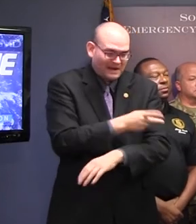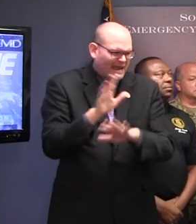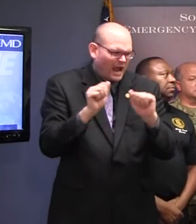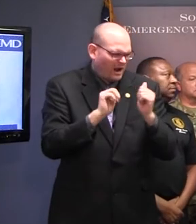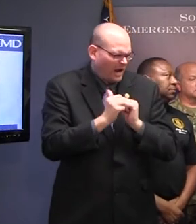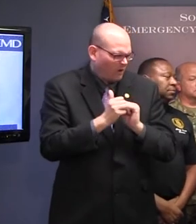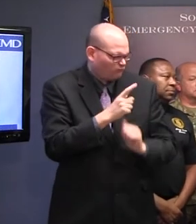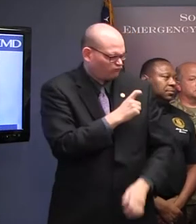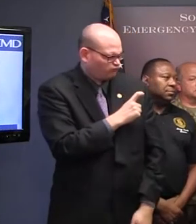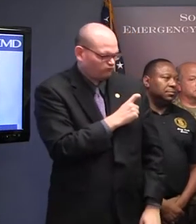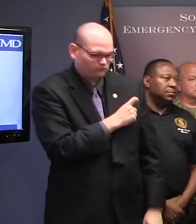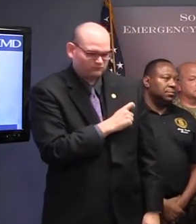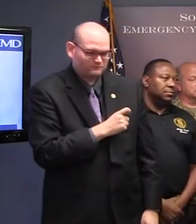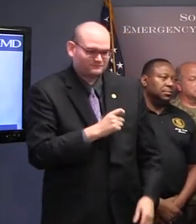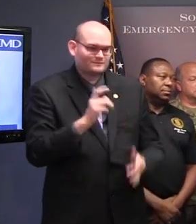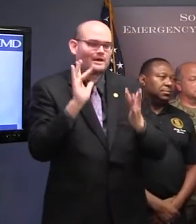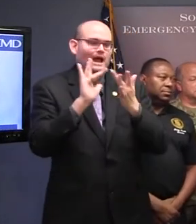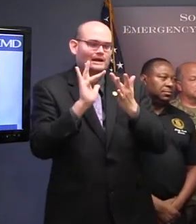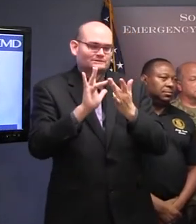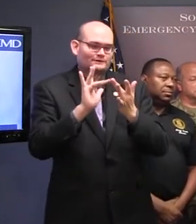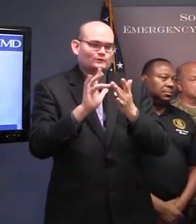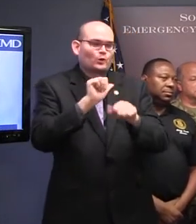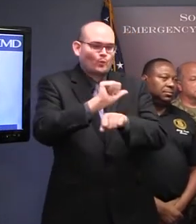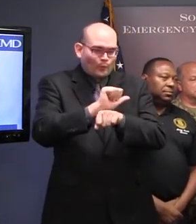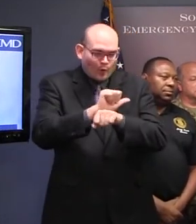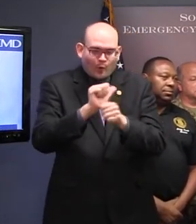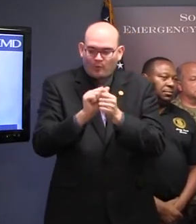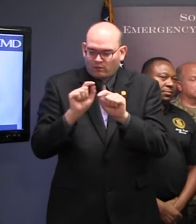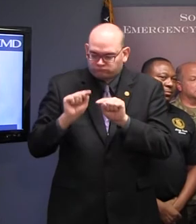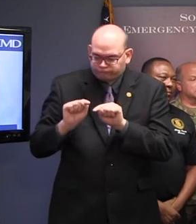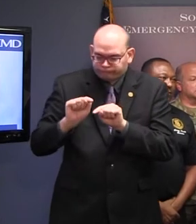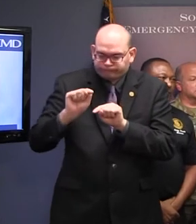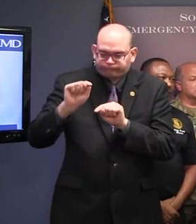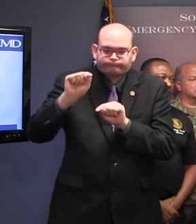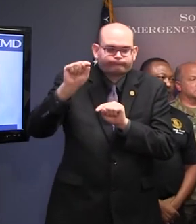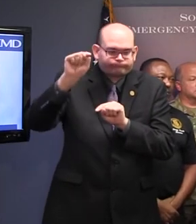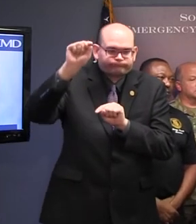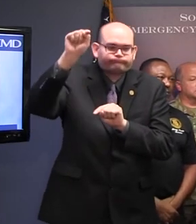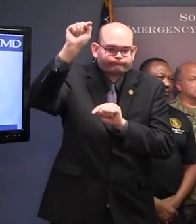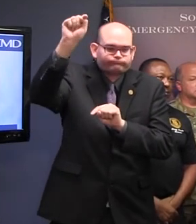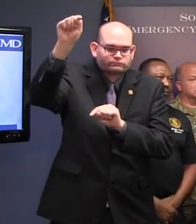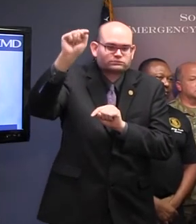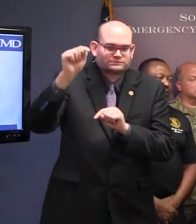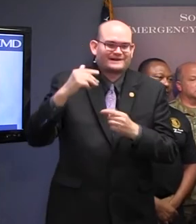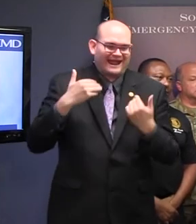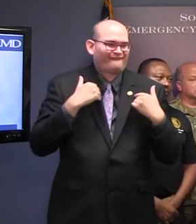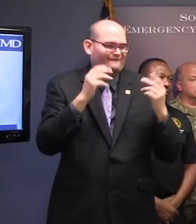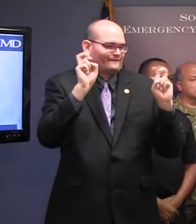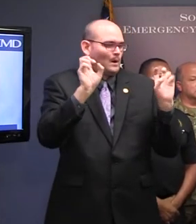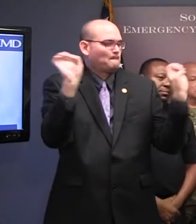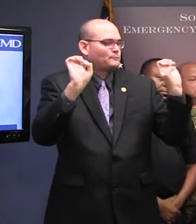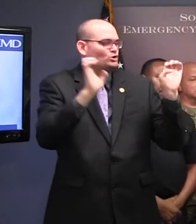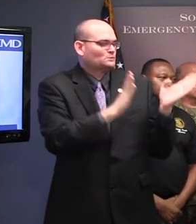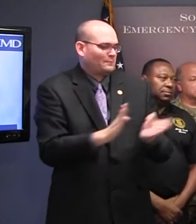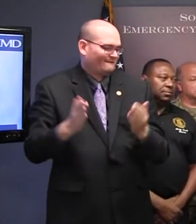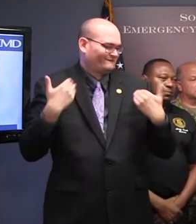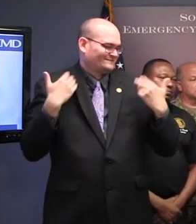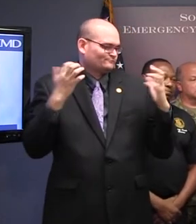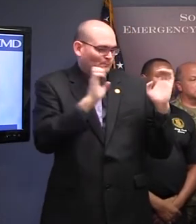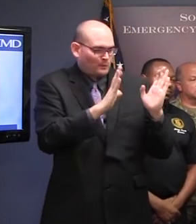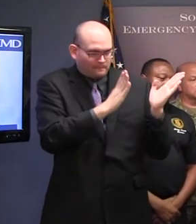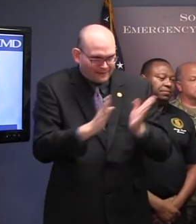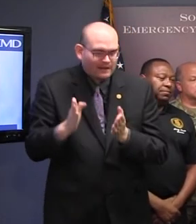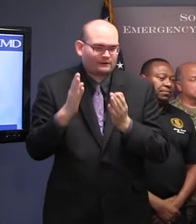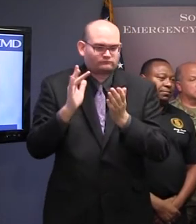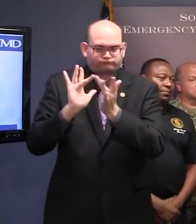are contacting and working with each one of those facilities. They all have a plan for evacuation. We're in contact with them as they implement those